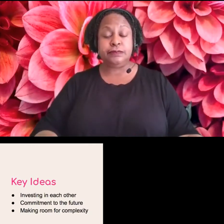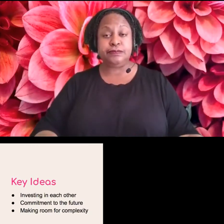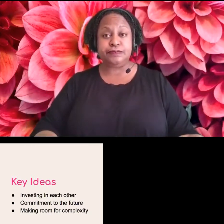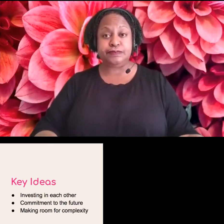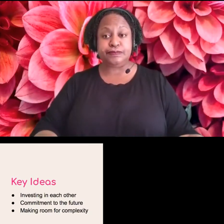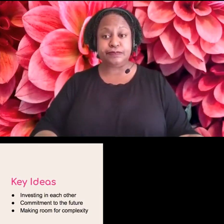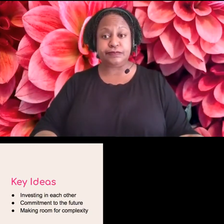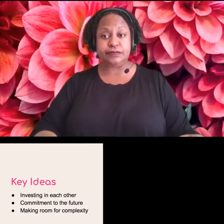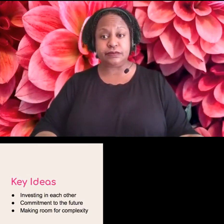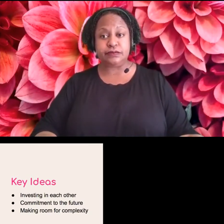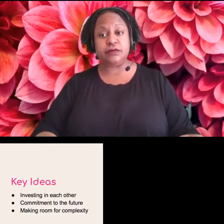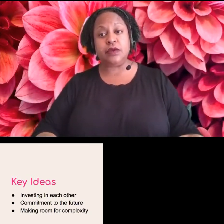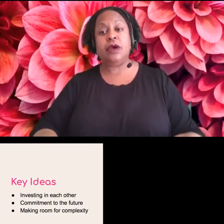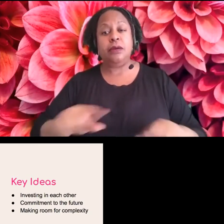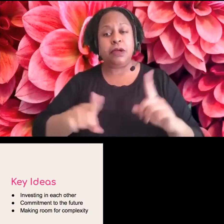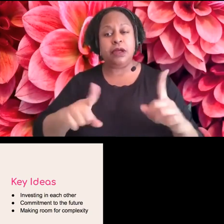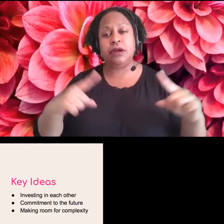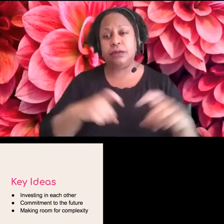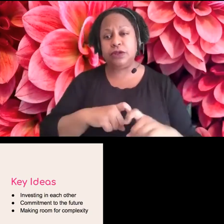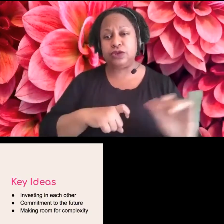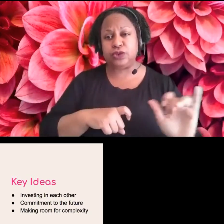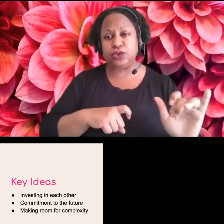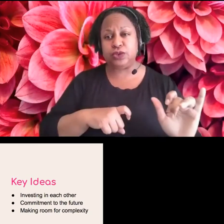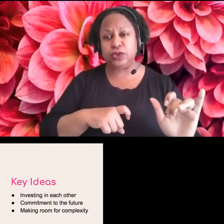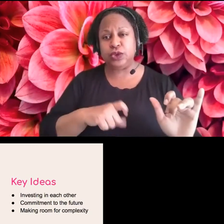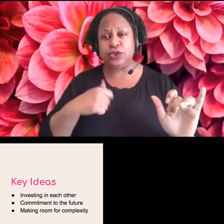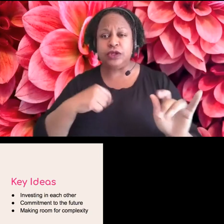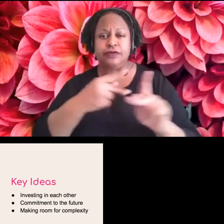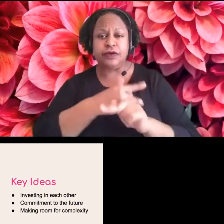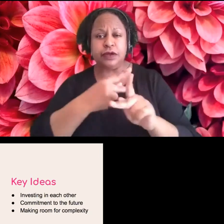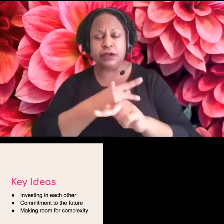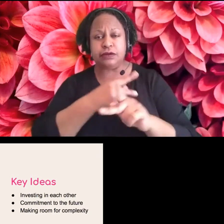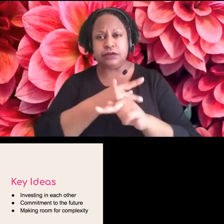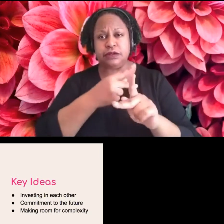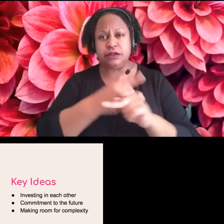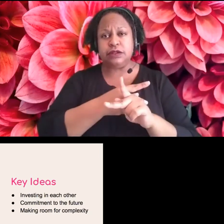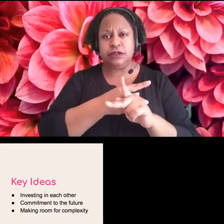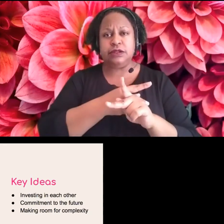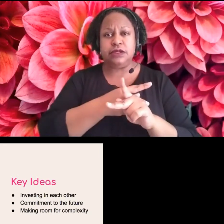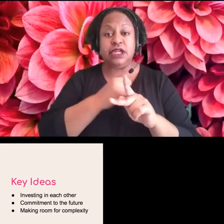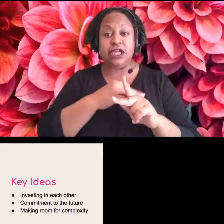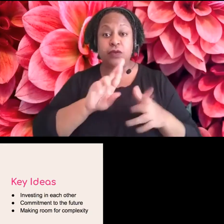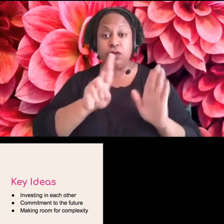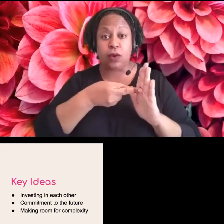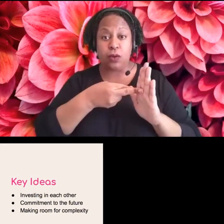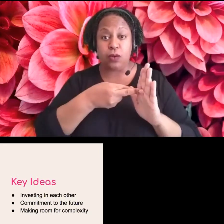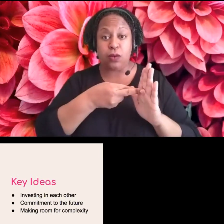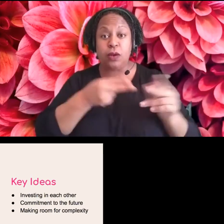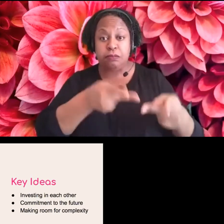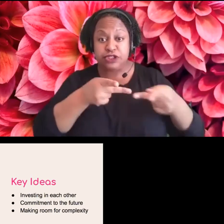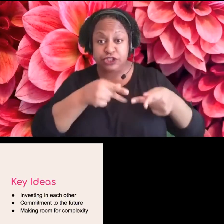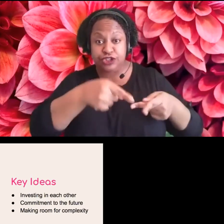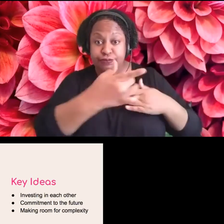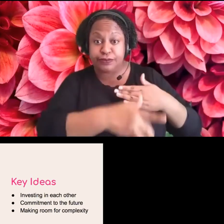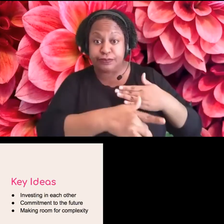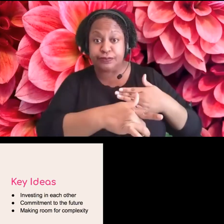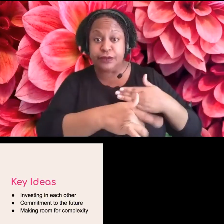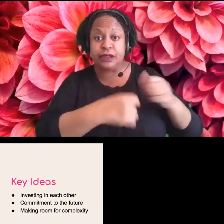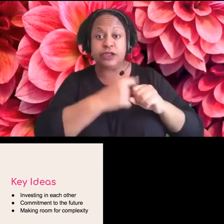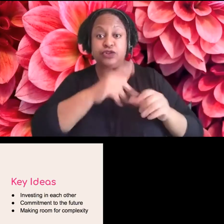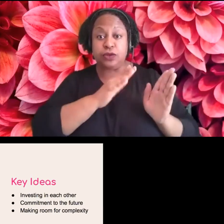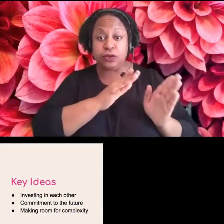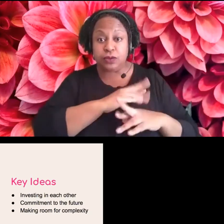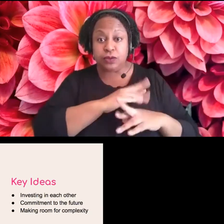there are the complexities of that, like making sure whatever position is prepared, for example, to have a disabled person in that, uh, role,